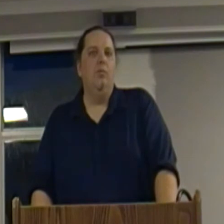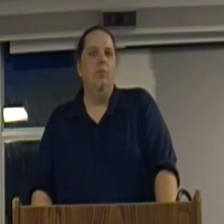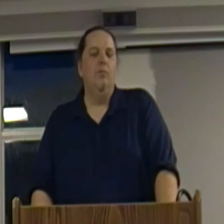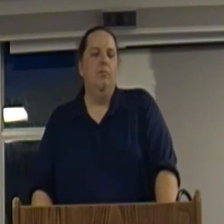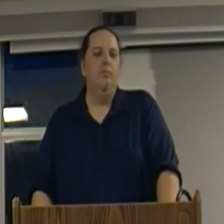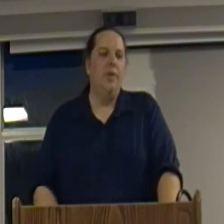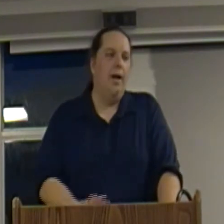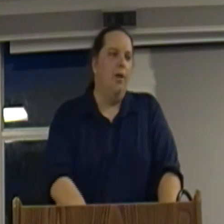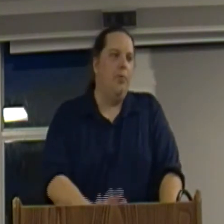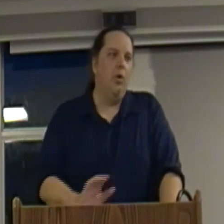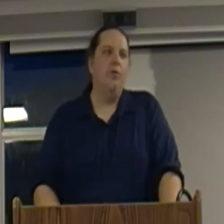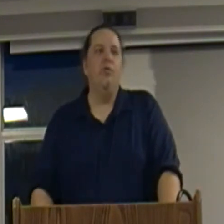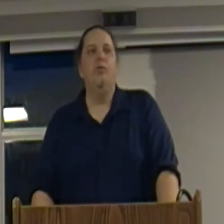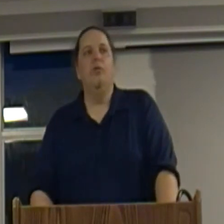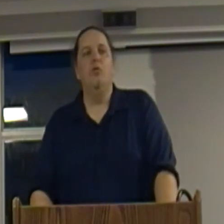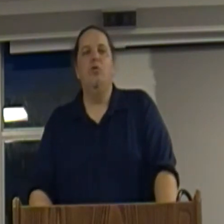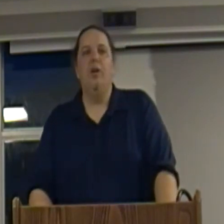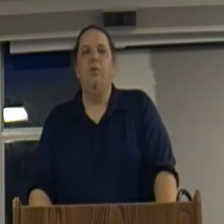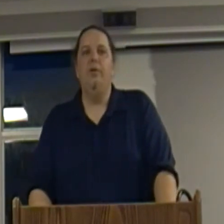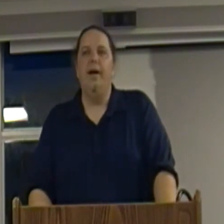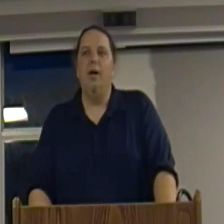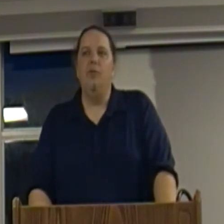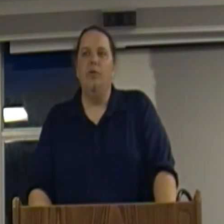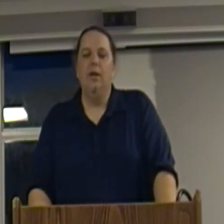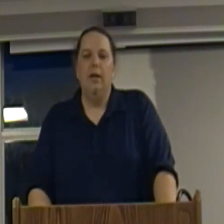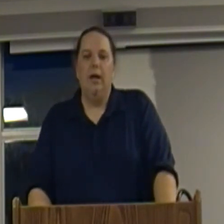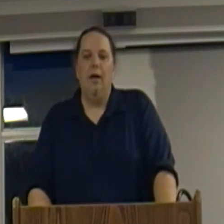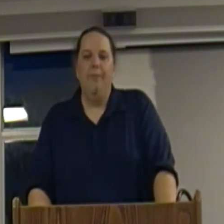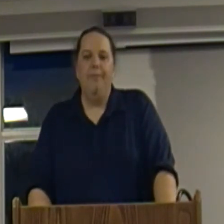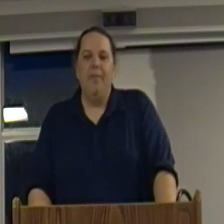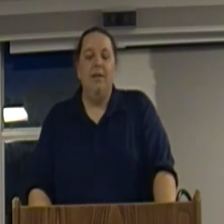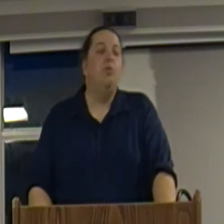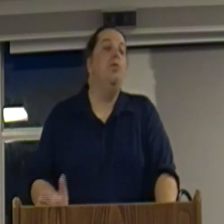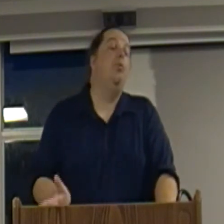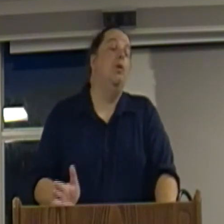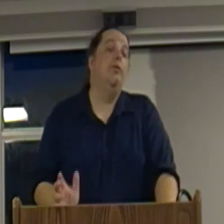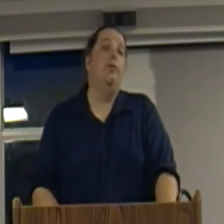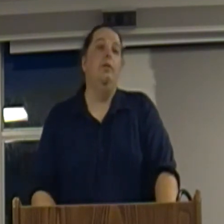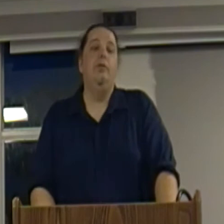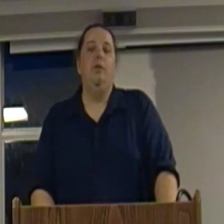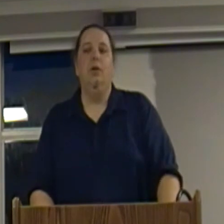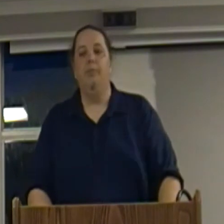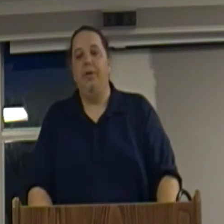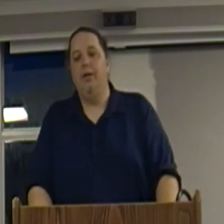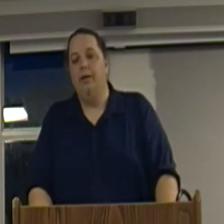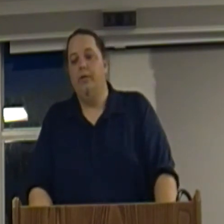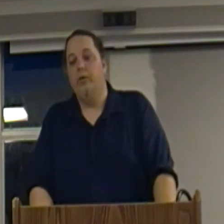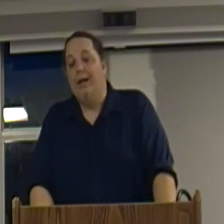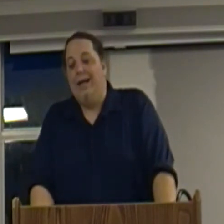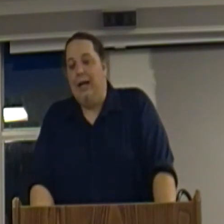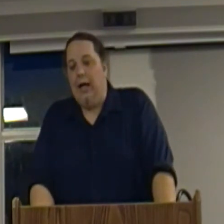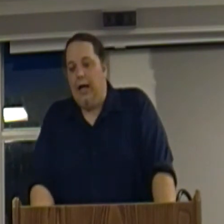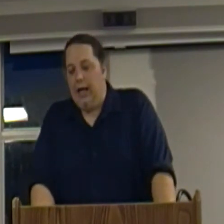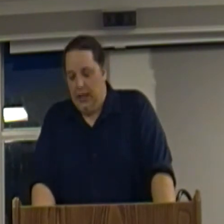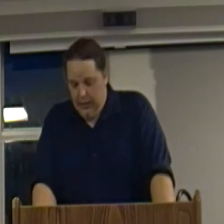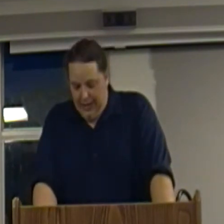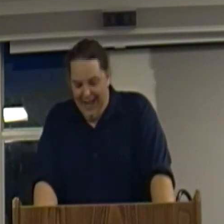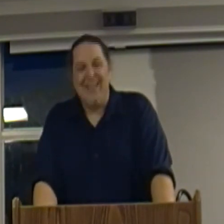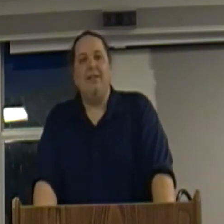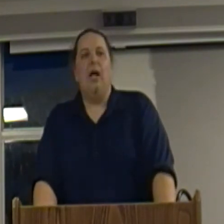the Arab ports to trade with the Arabs. And this was important to Europe, because, at that